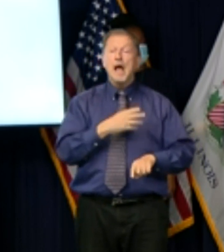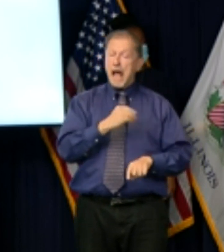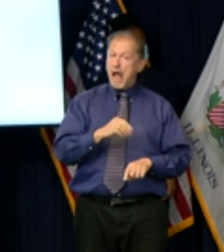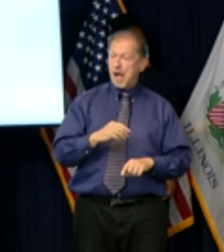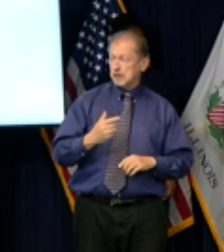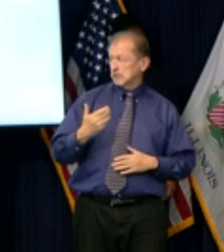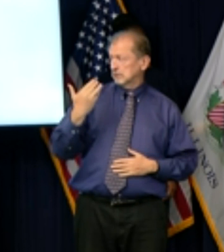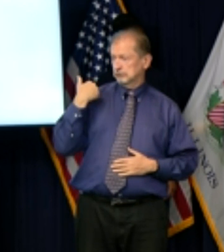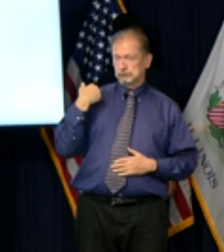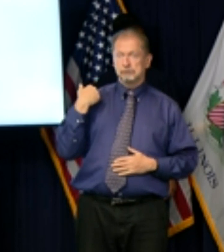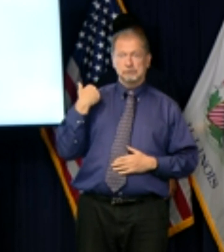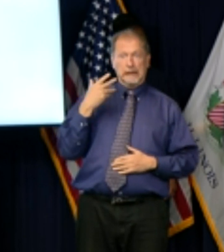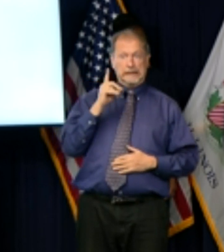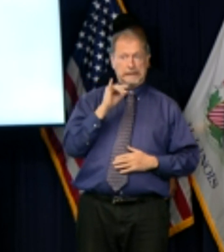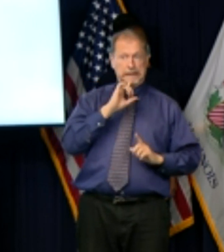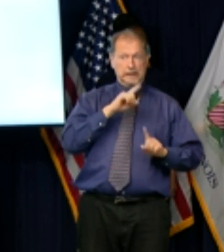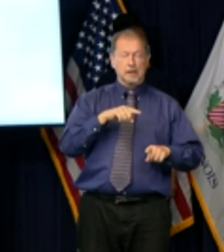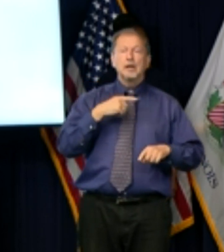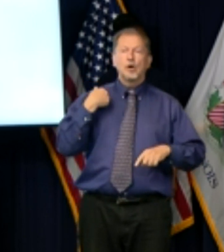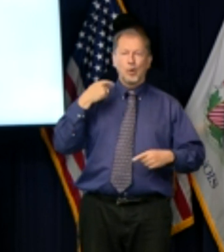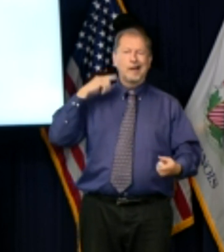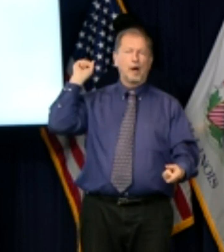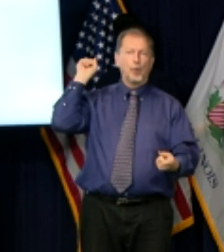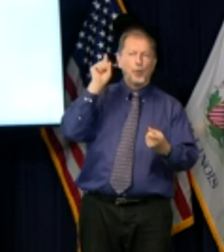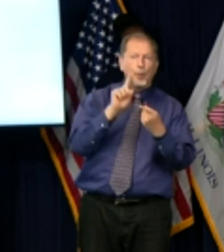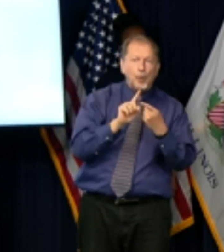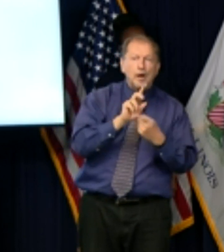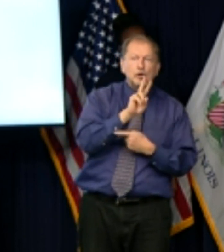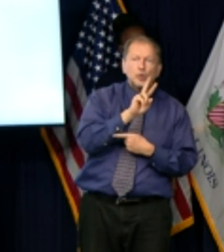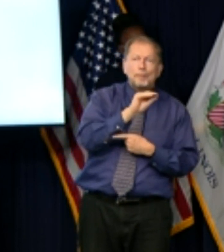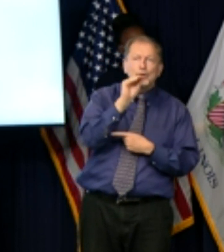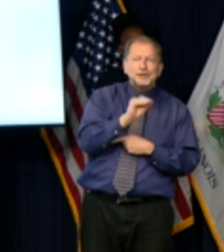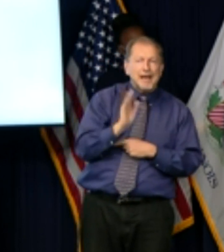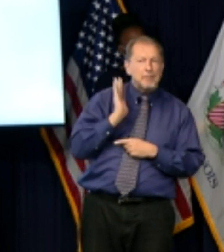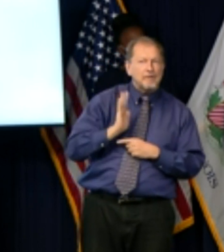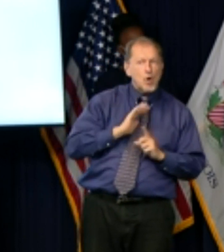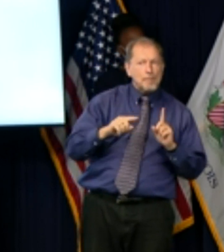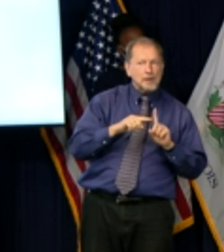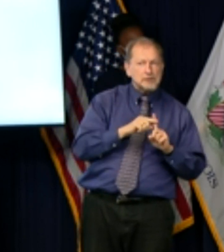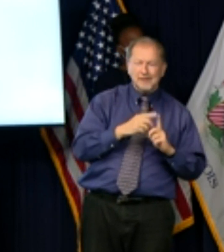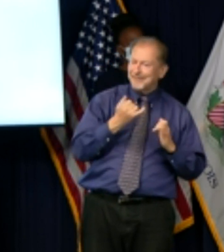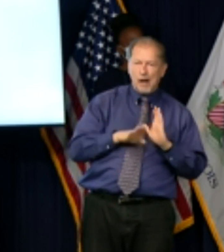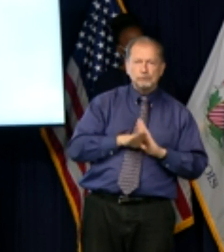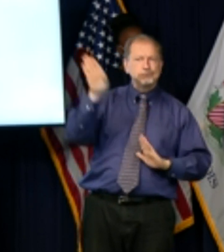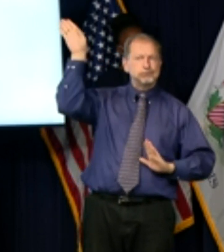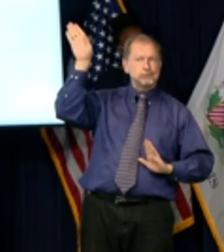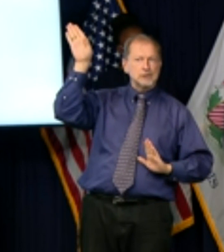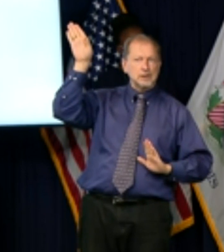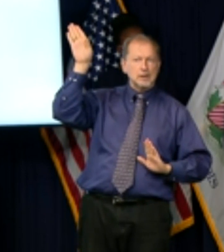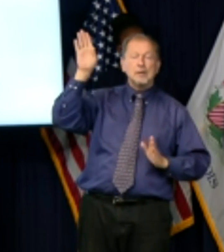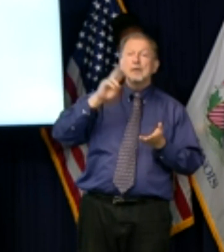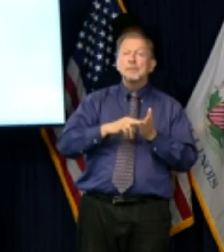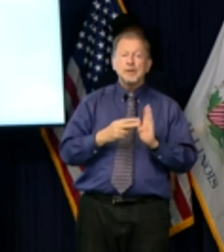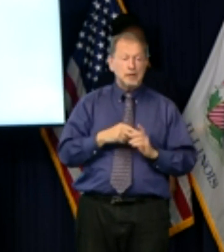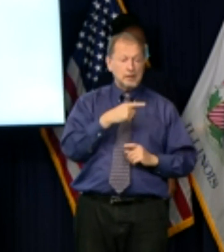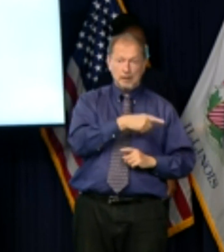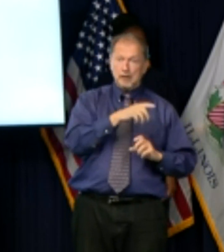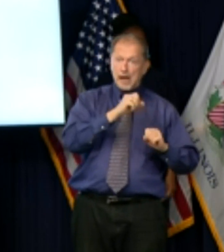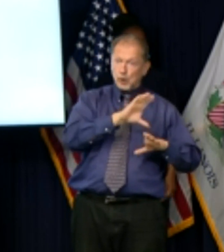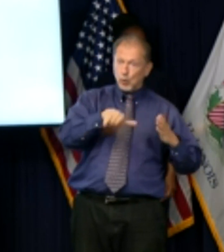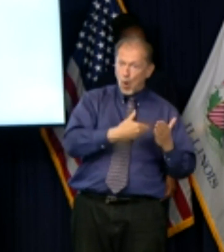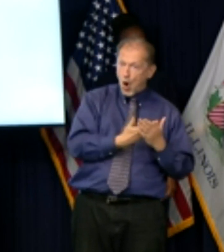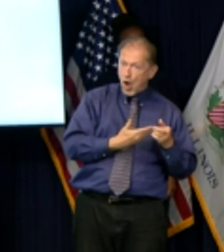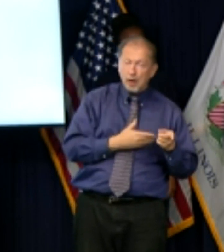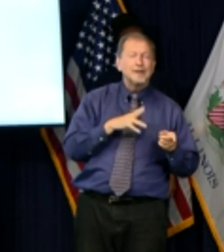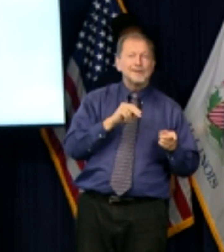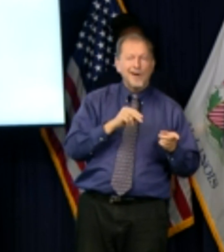to two percent after the first wave but we will also need to change our private behavior because a